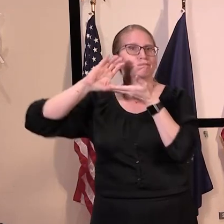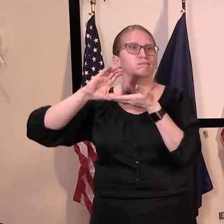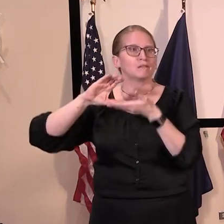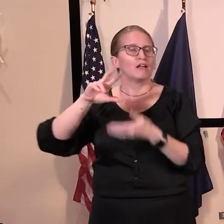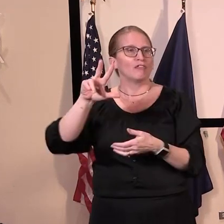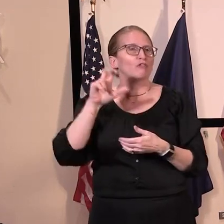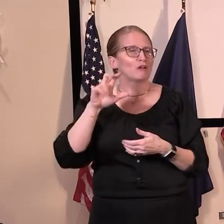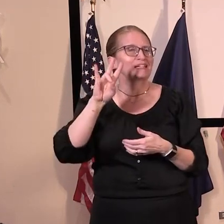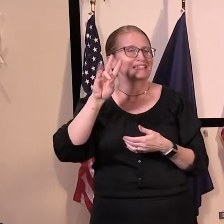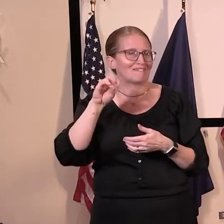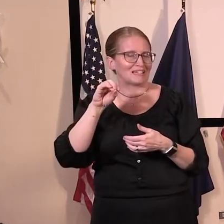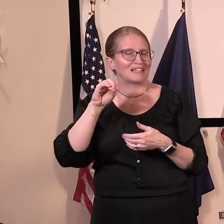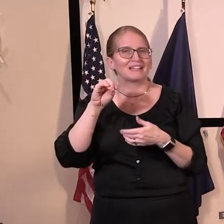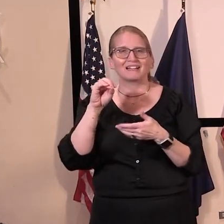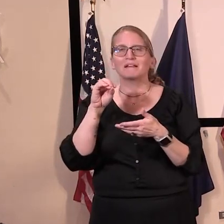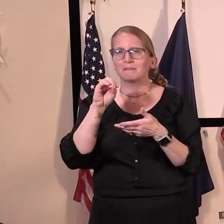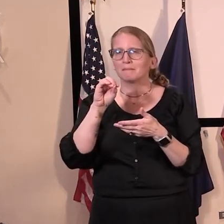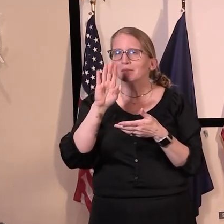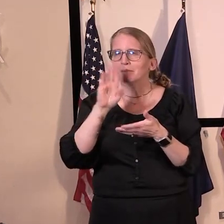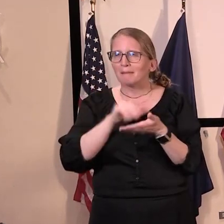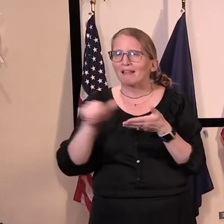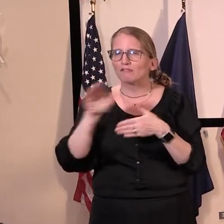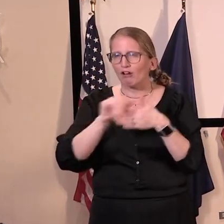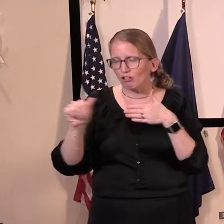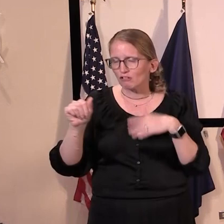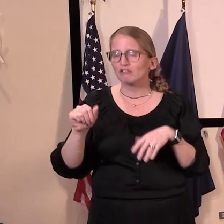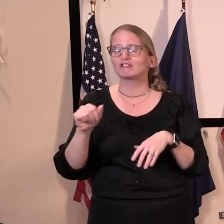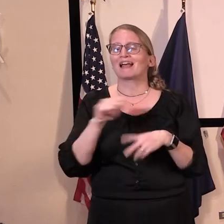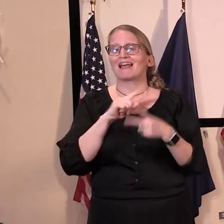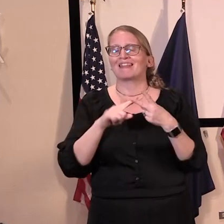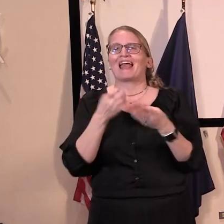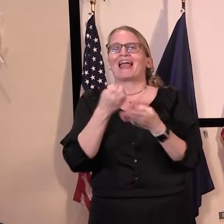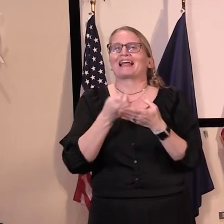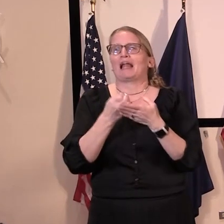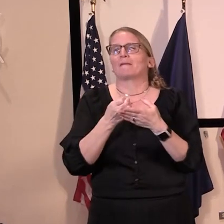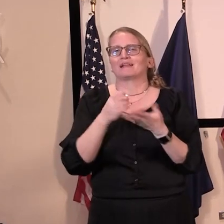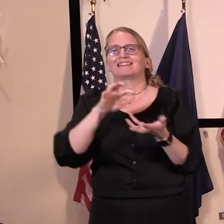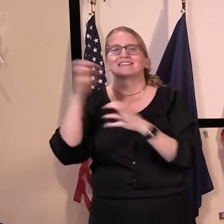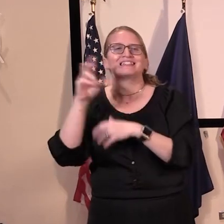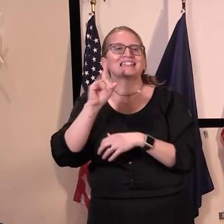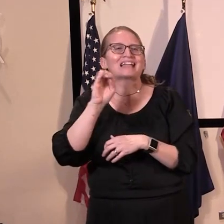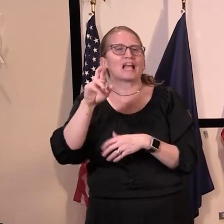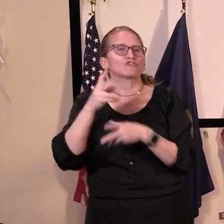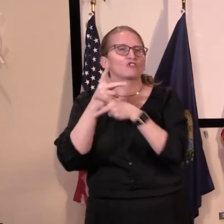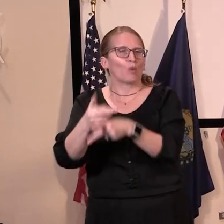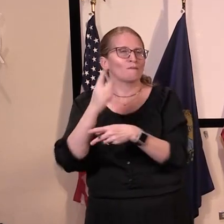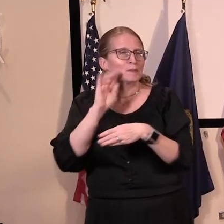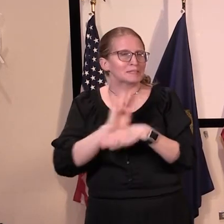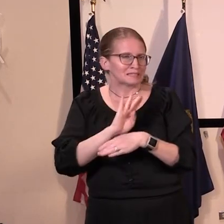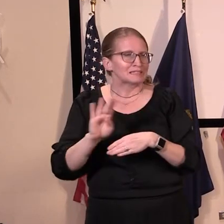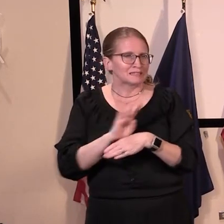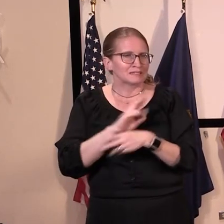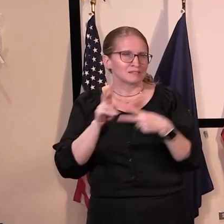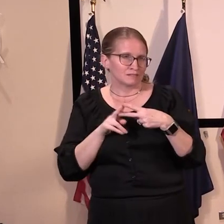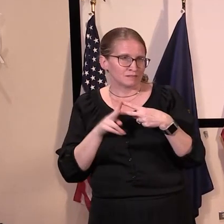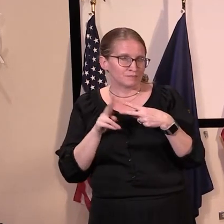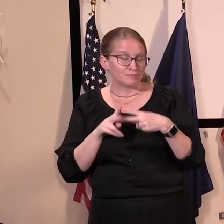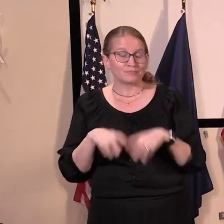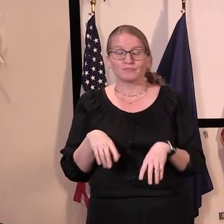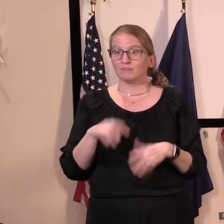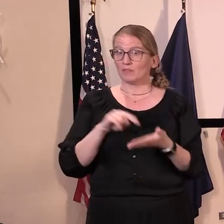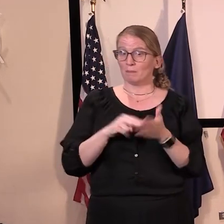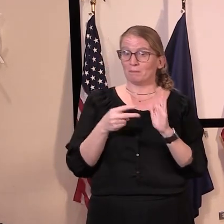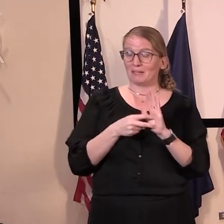protection plan and the economic injury disaster loans. So Vermont businesses that have